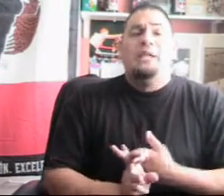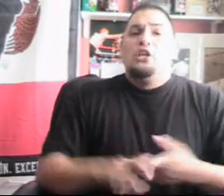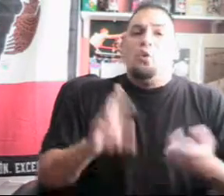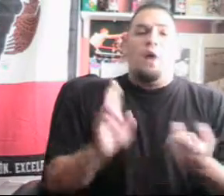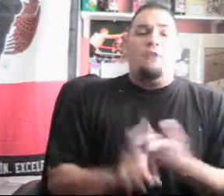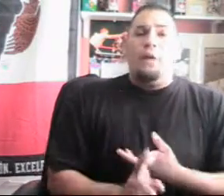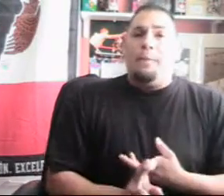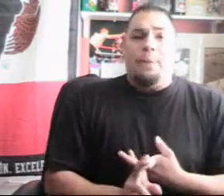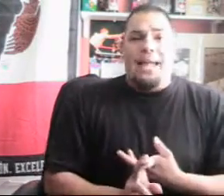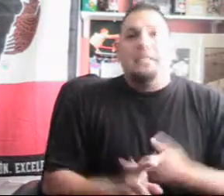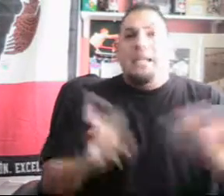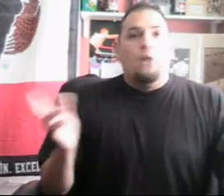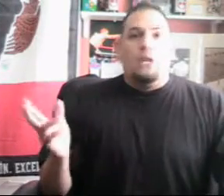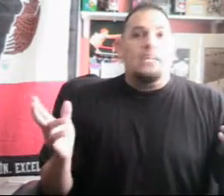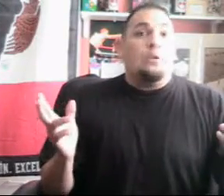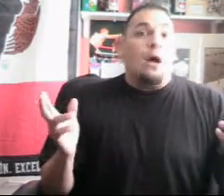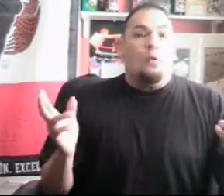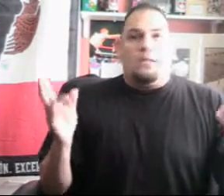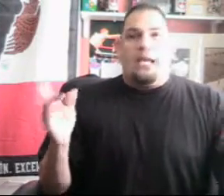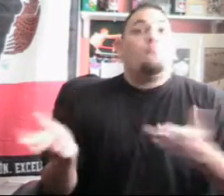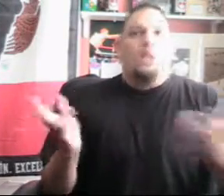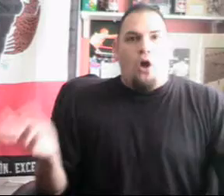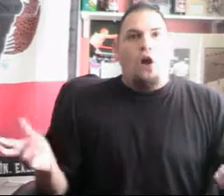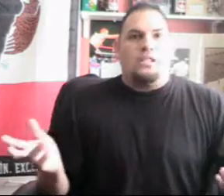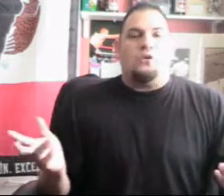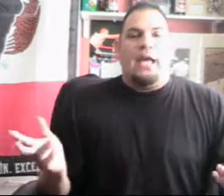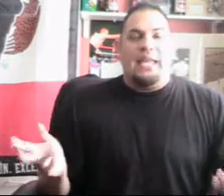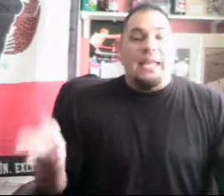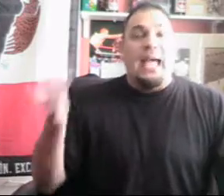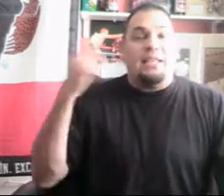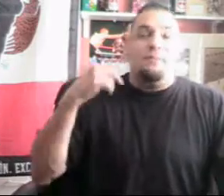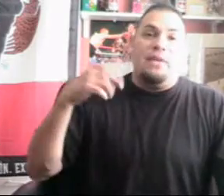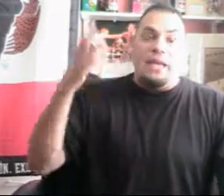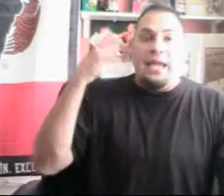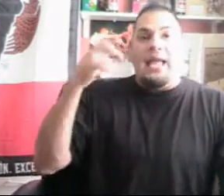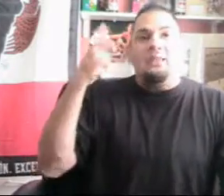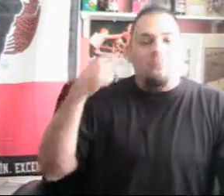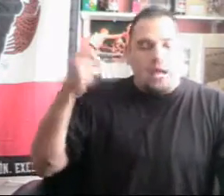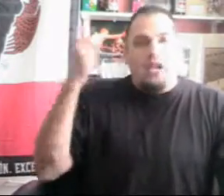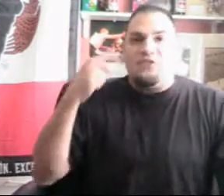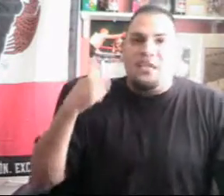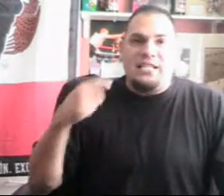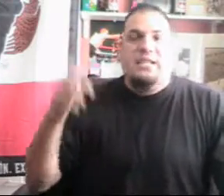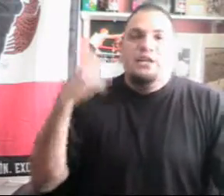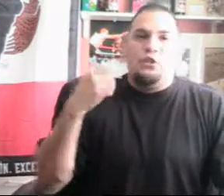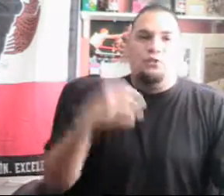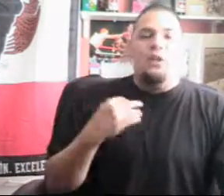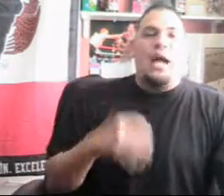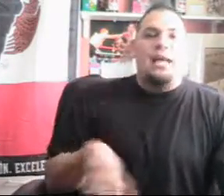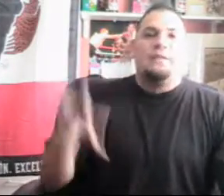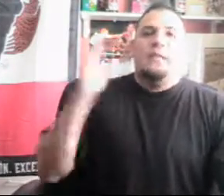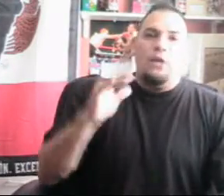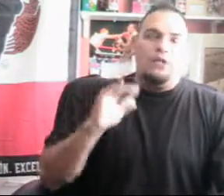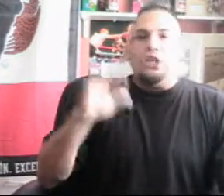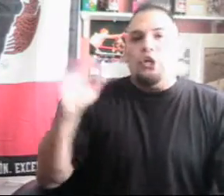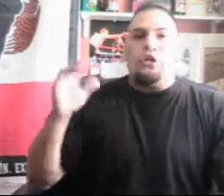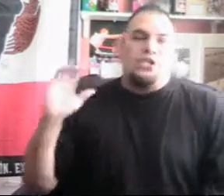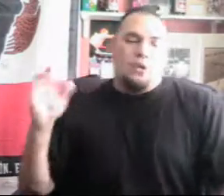So, whoever he picked, he would have done well with regardless, okay. He had enough sense to realize he wasn't good on certain